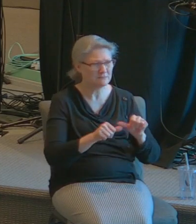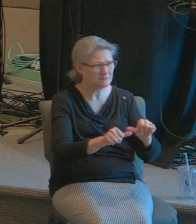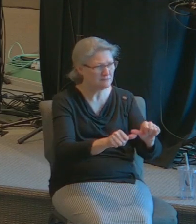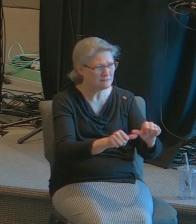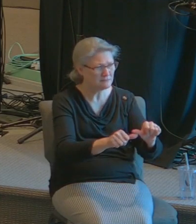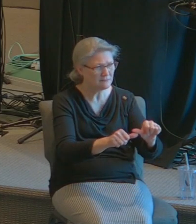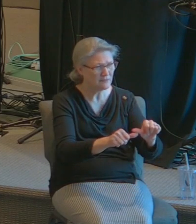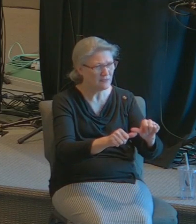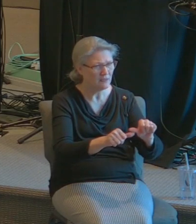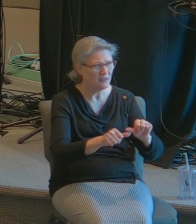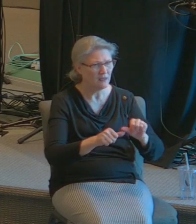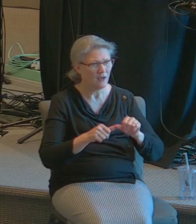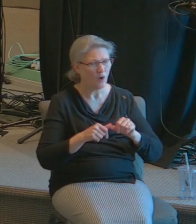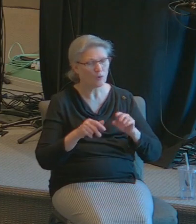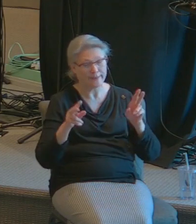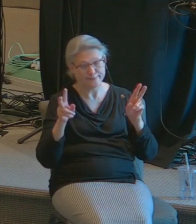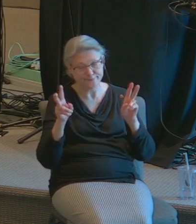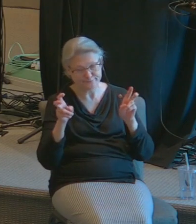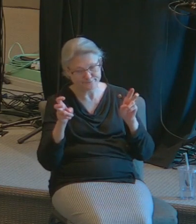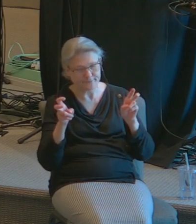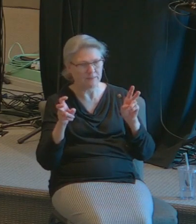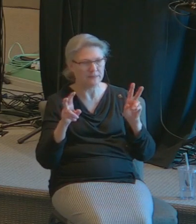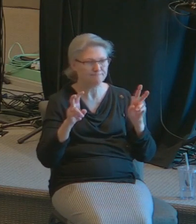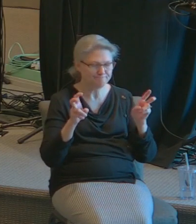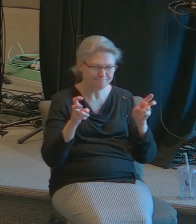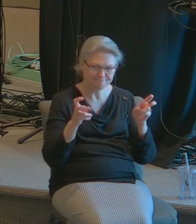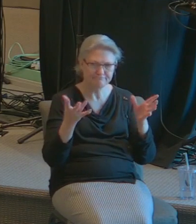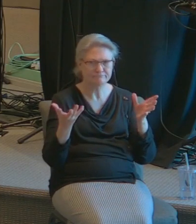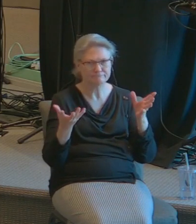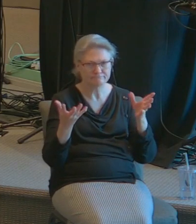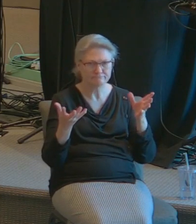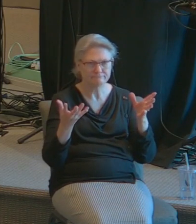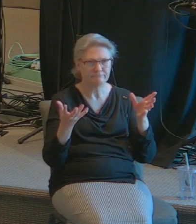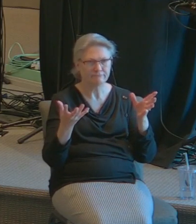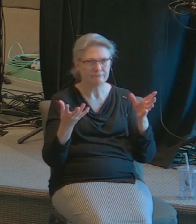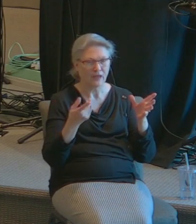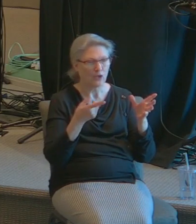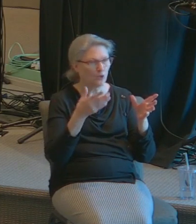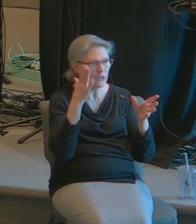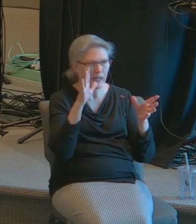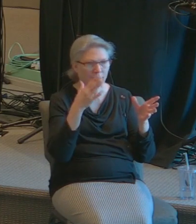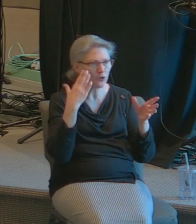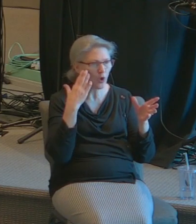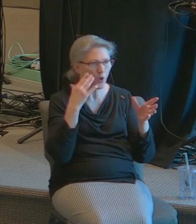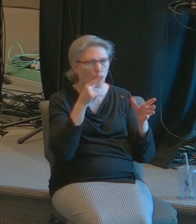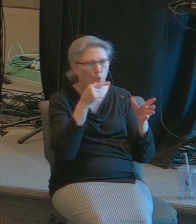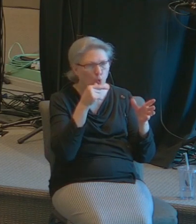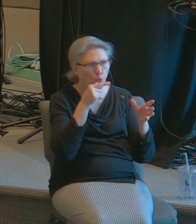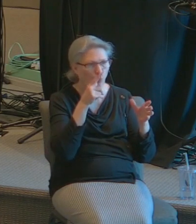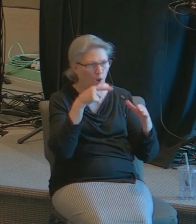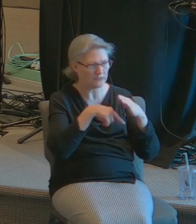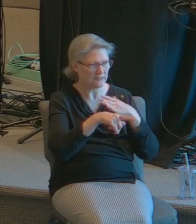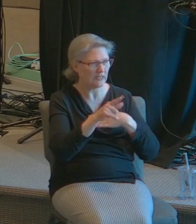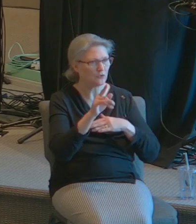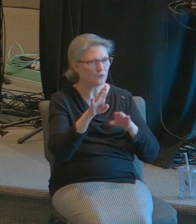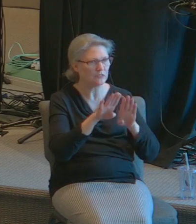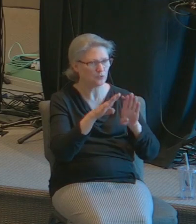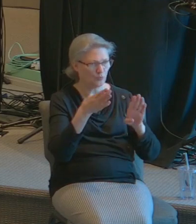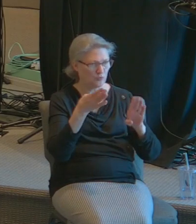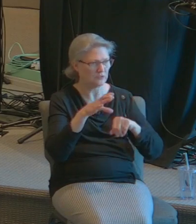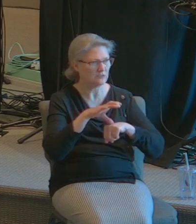let me paraphrase a little bit you never know who walks through those doors